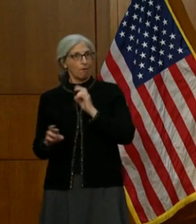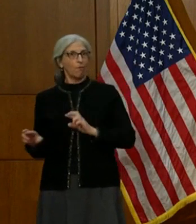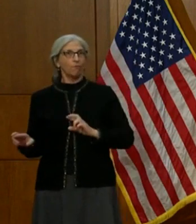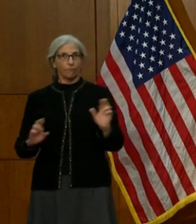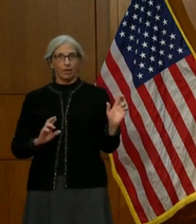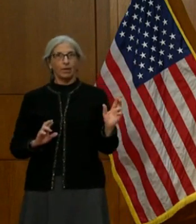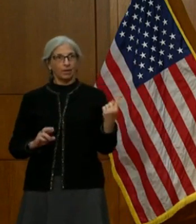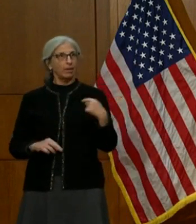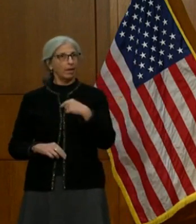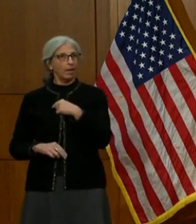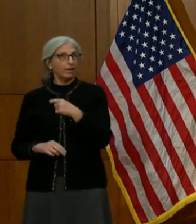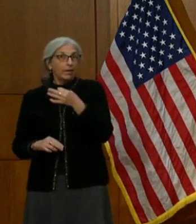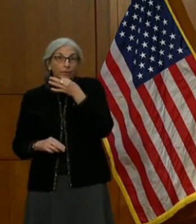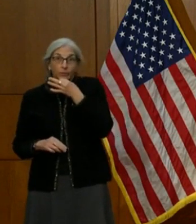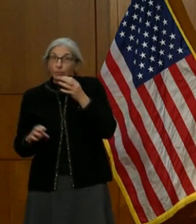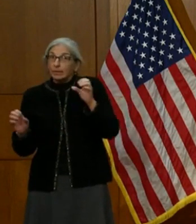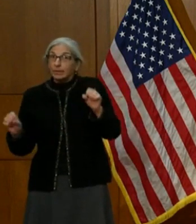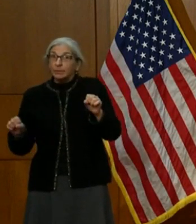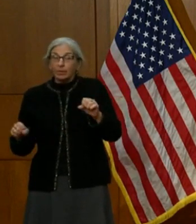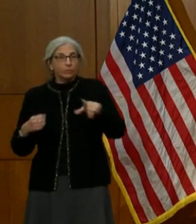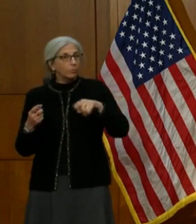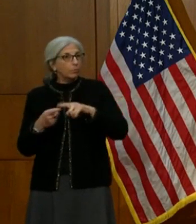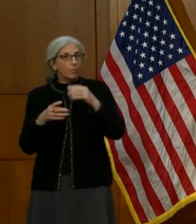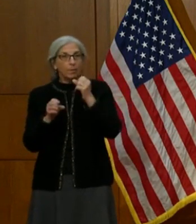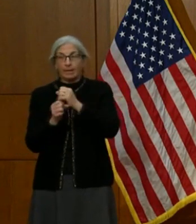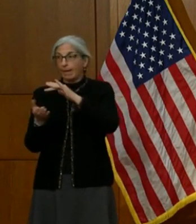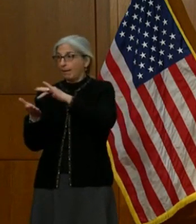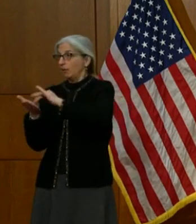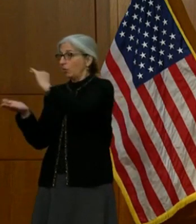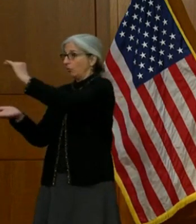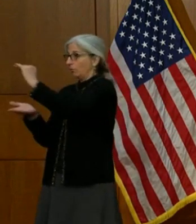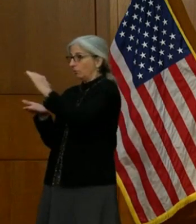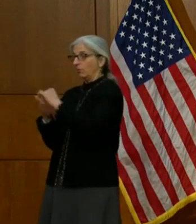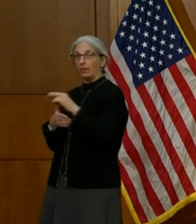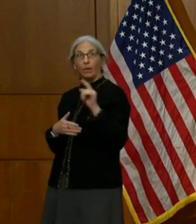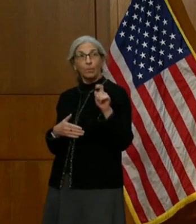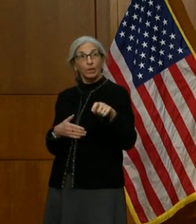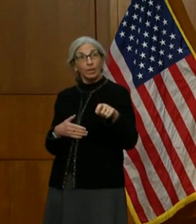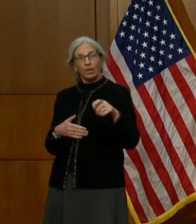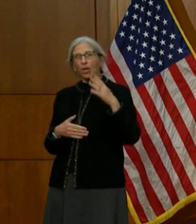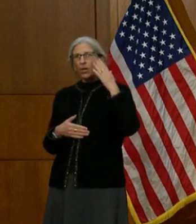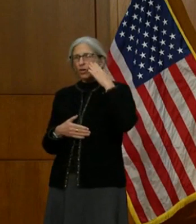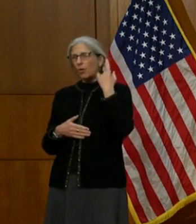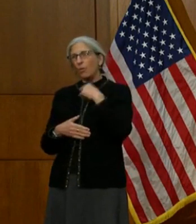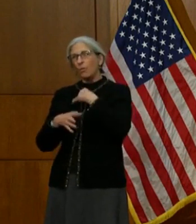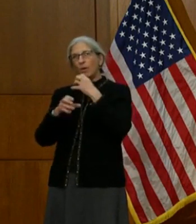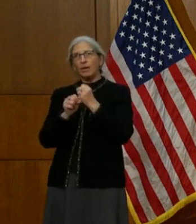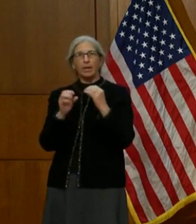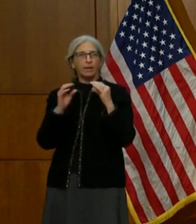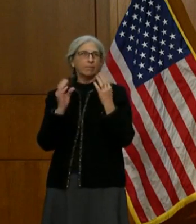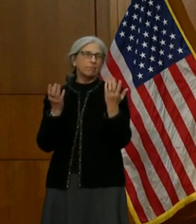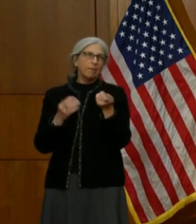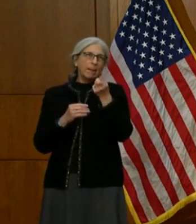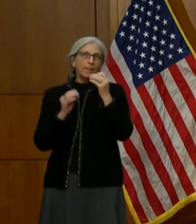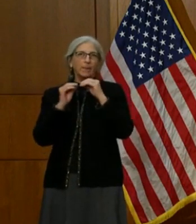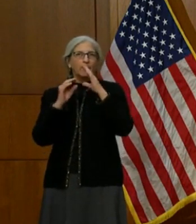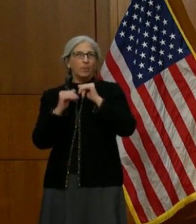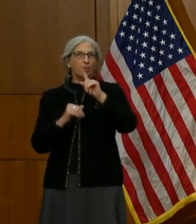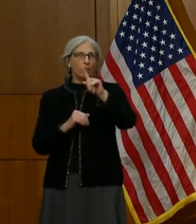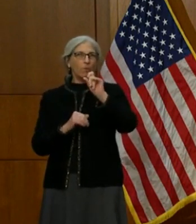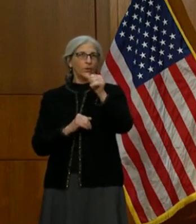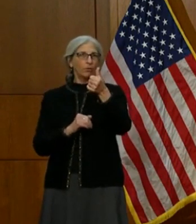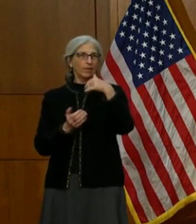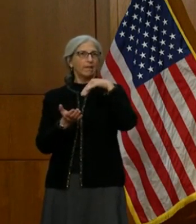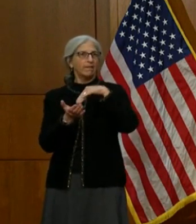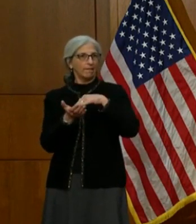we're going to, as soon as we can get the doses that we need, as I mentioned, we're getting a little bit over 110,000 a week.